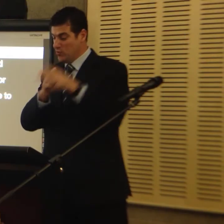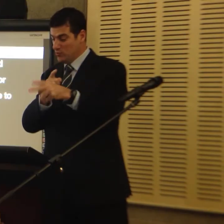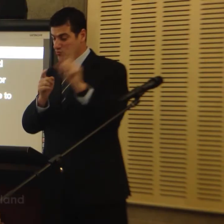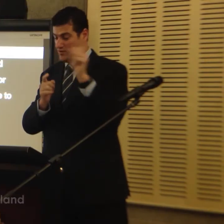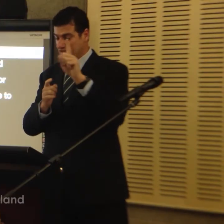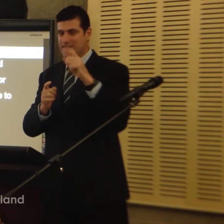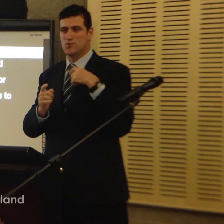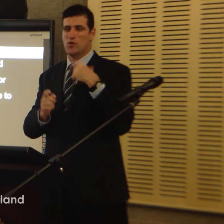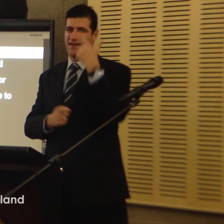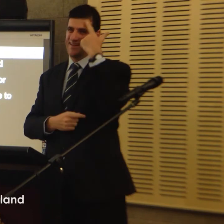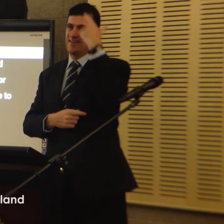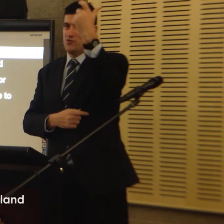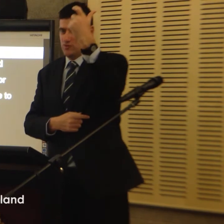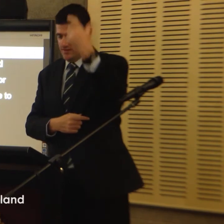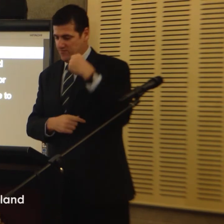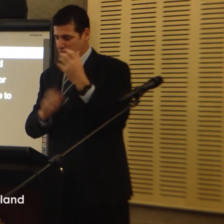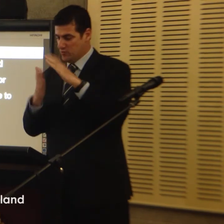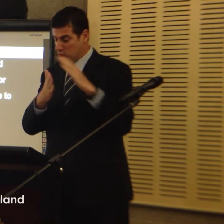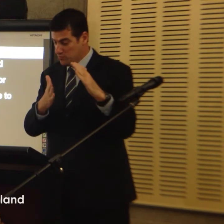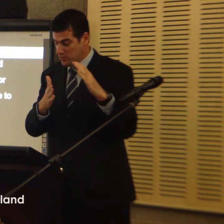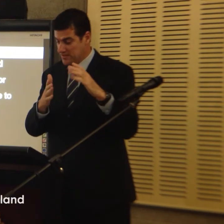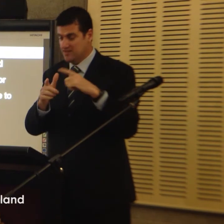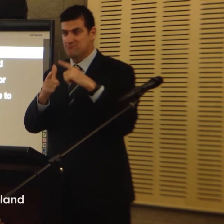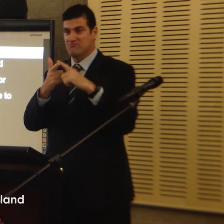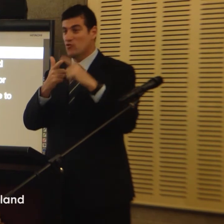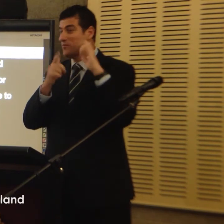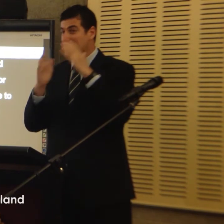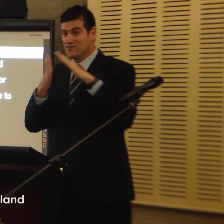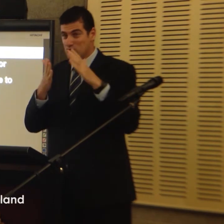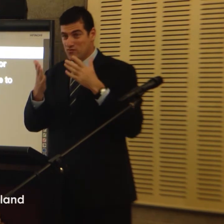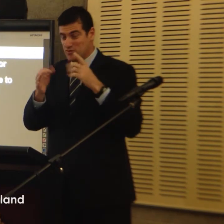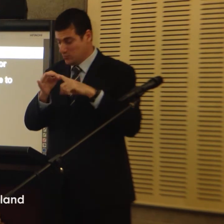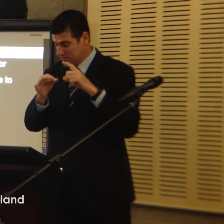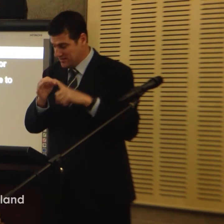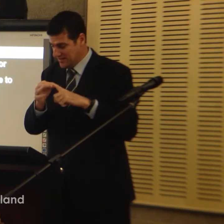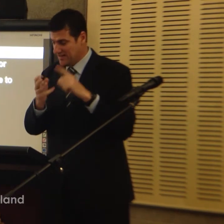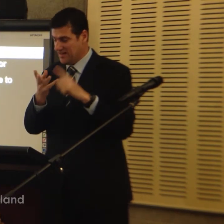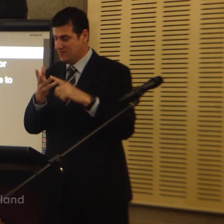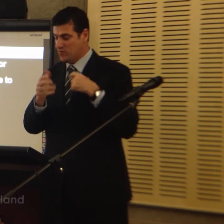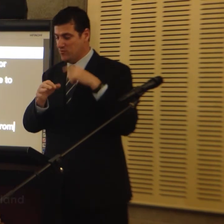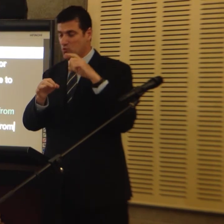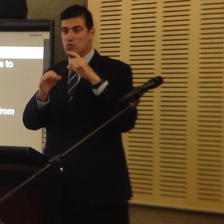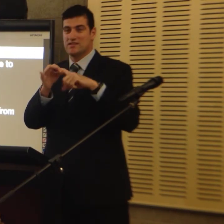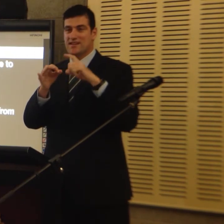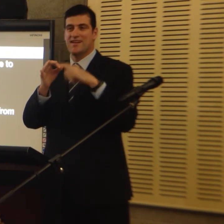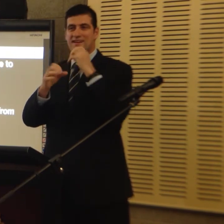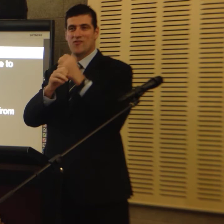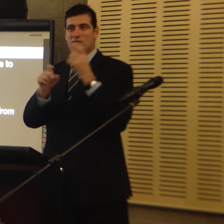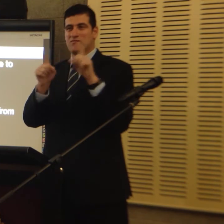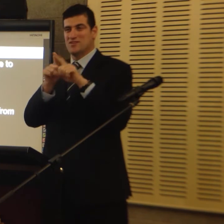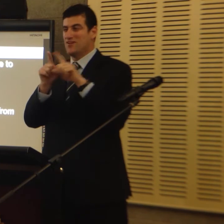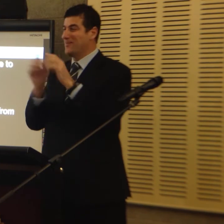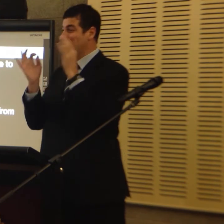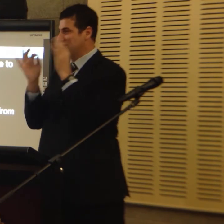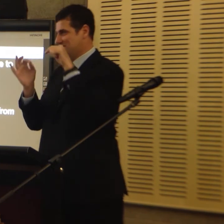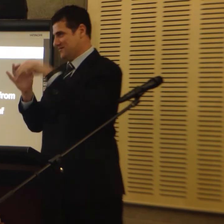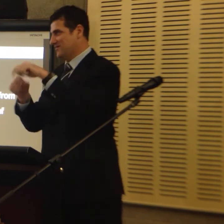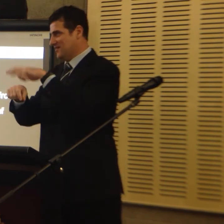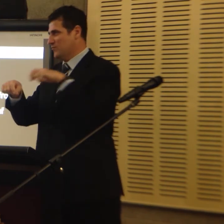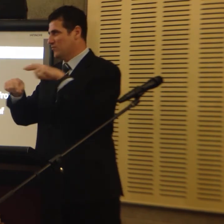SMS Assist that is being launched today has come from the deaf community and from Deaf Services Queensland but also the Queensland